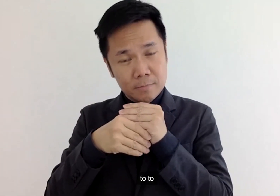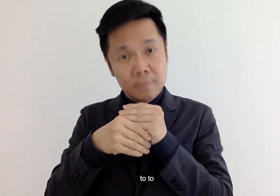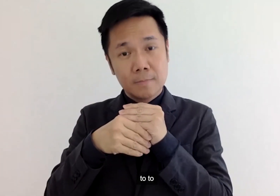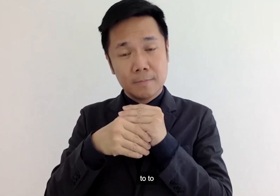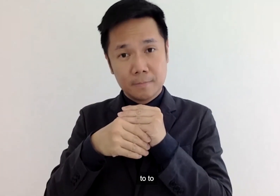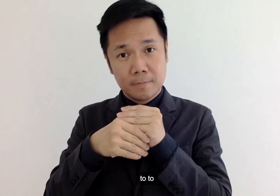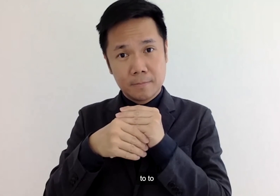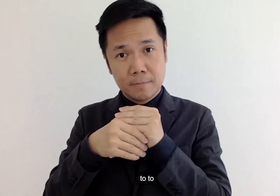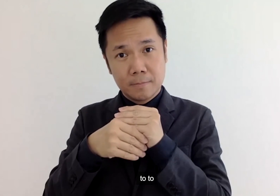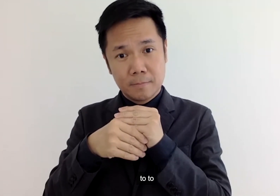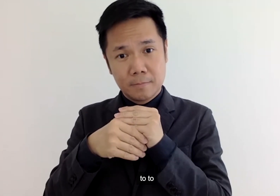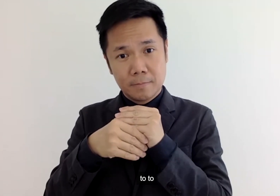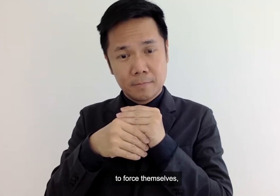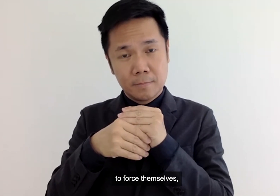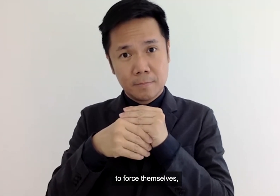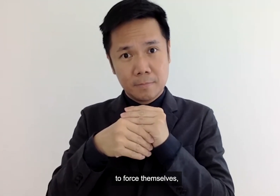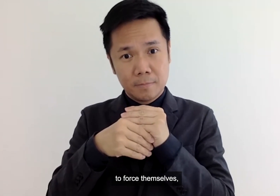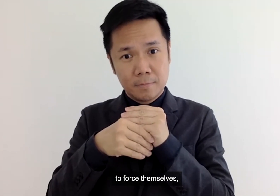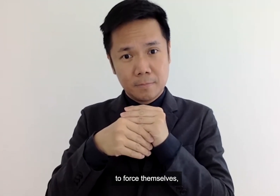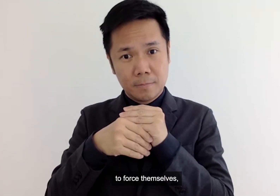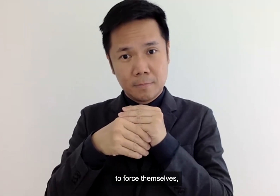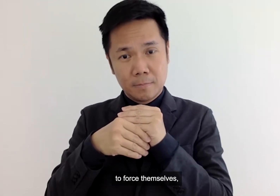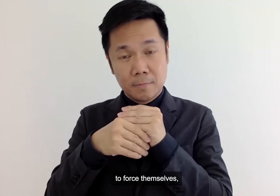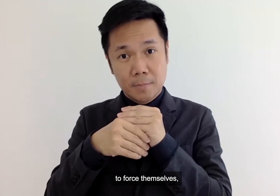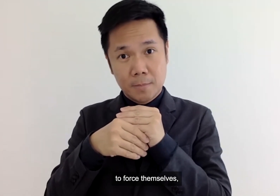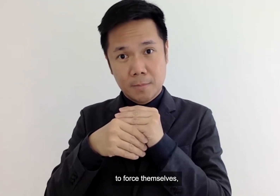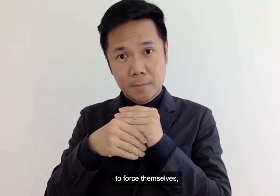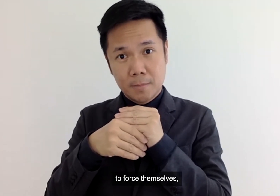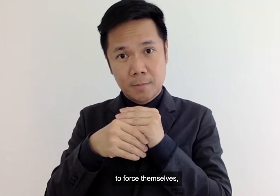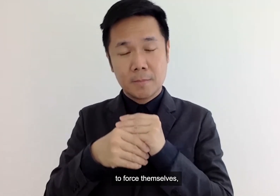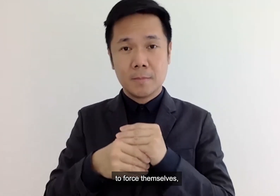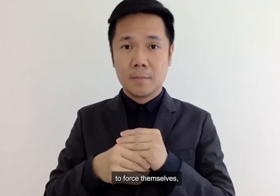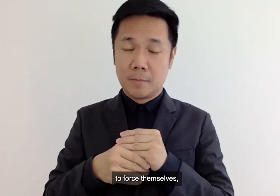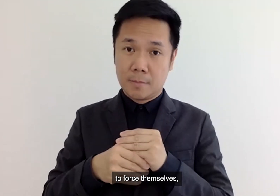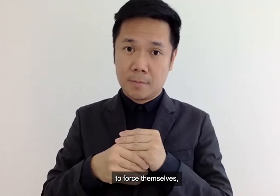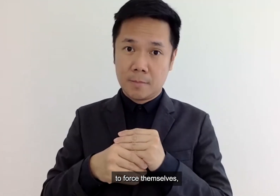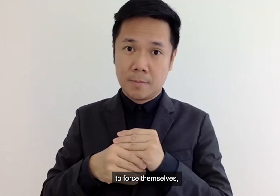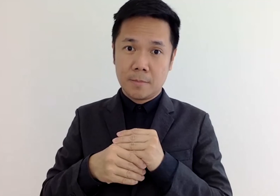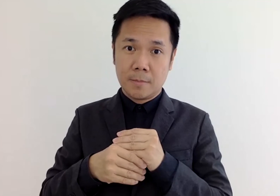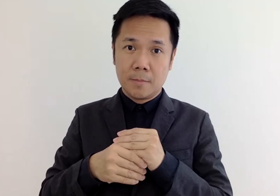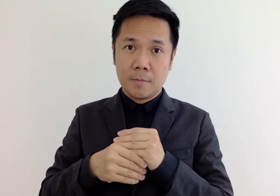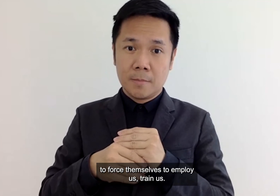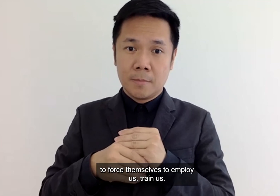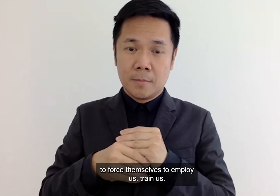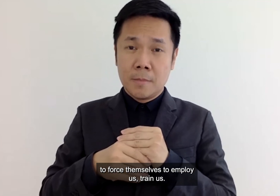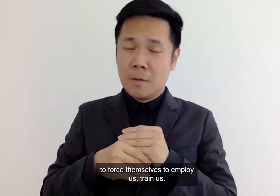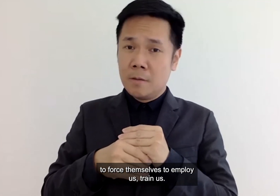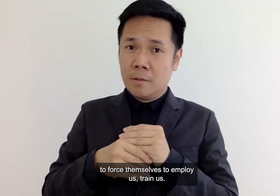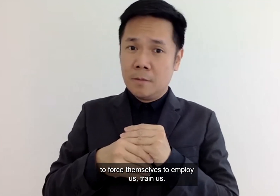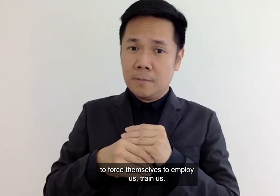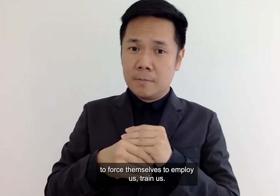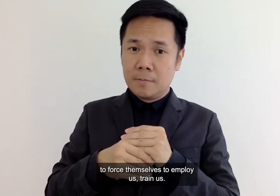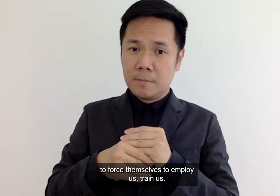to do to to to force themselves to force